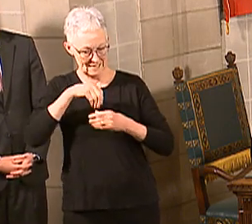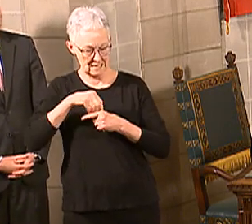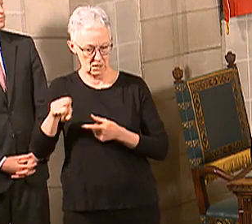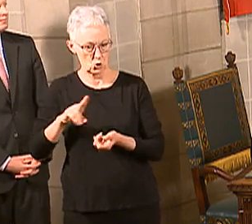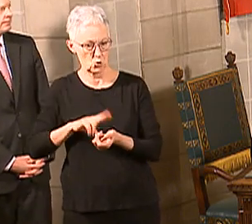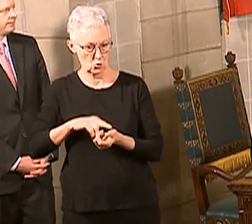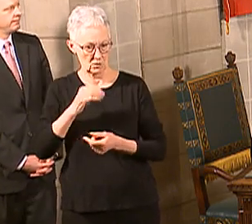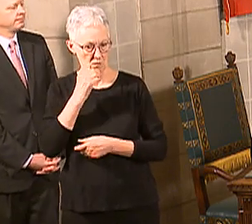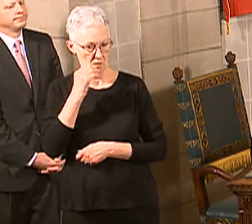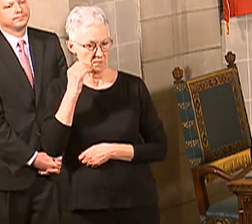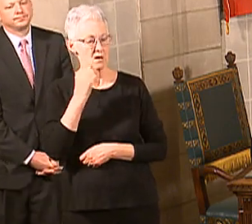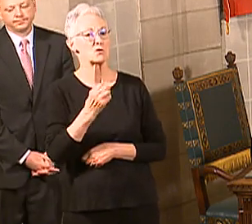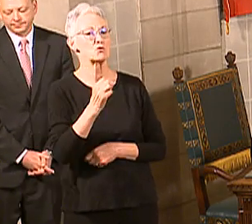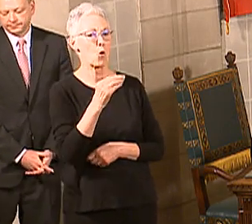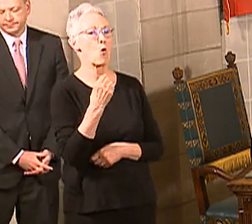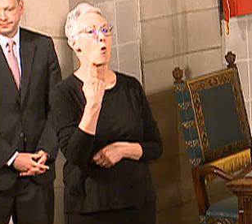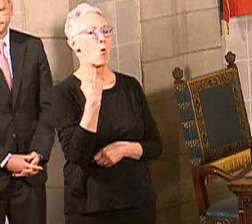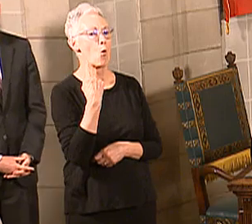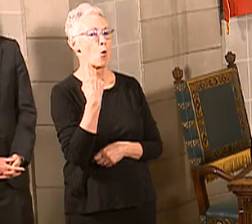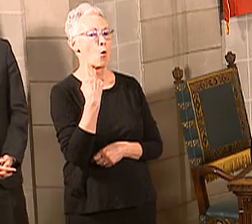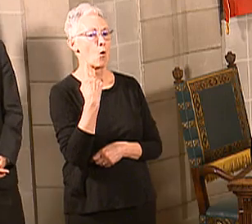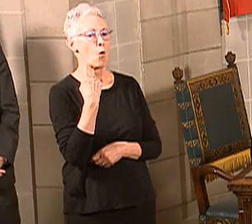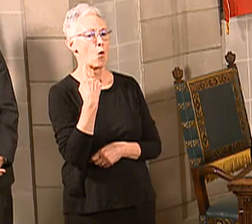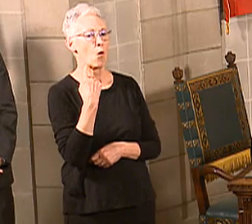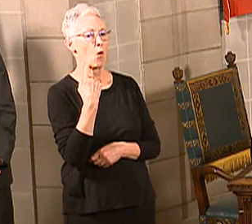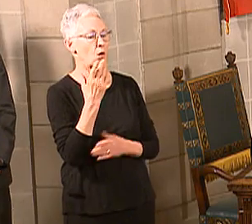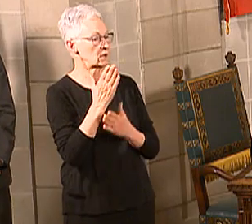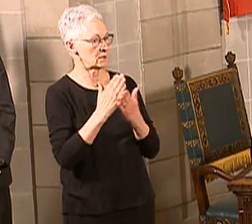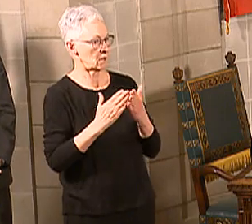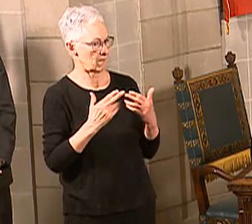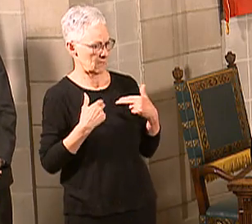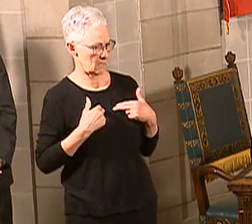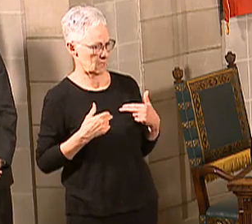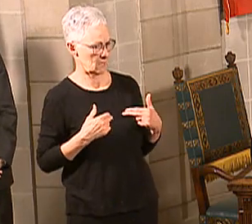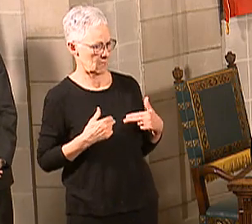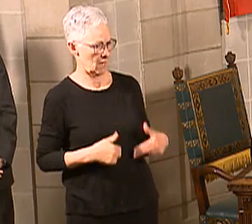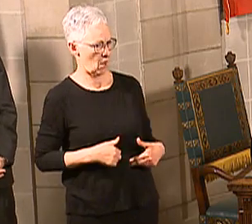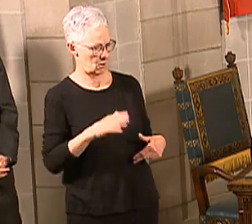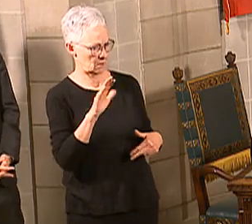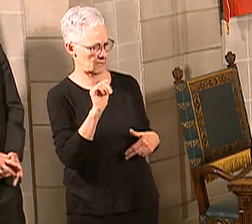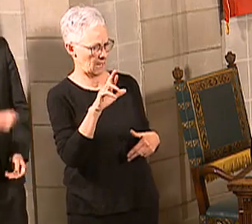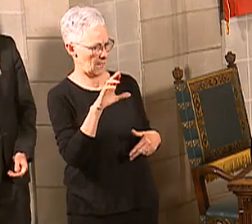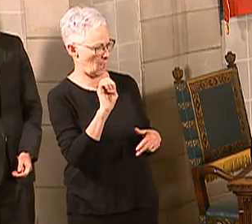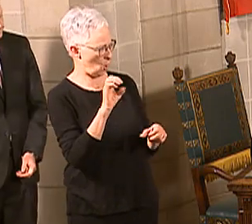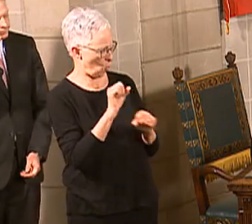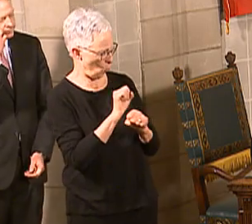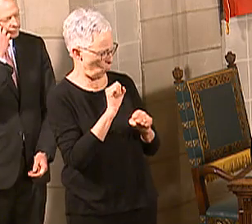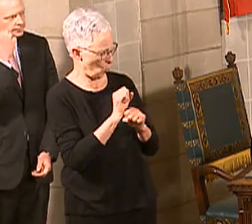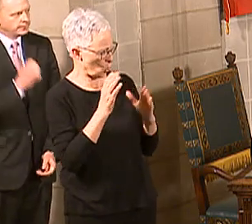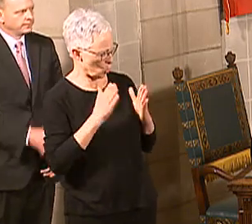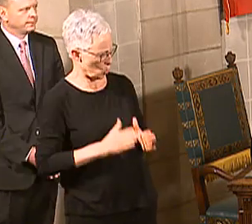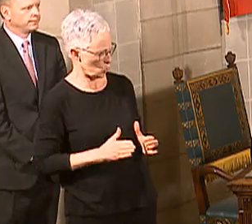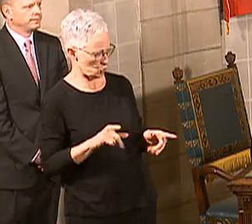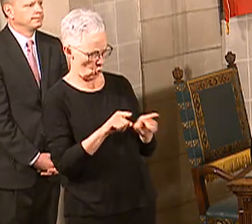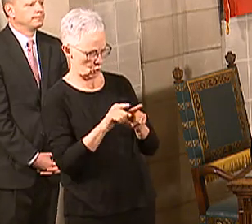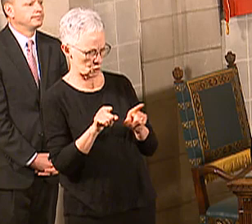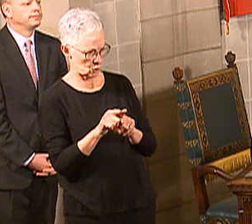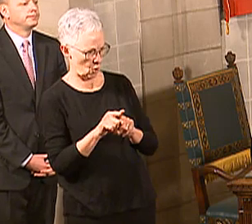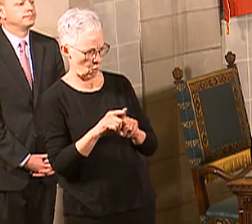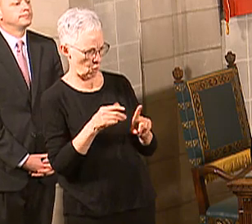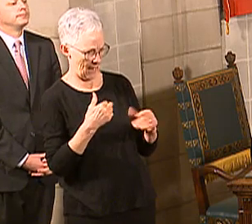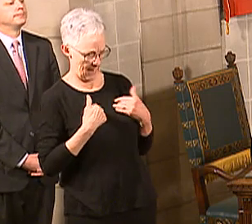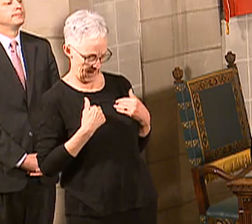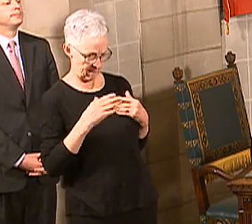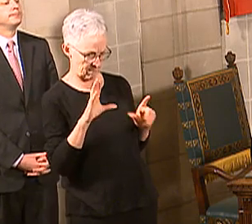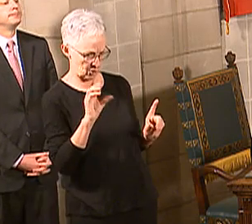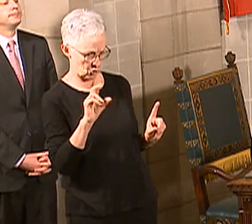facilities, those never residents. Weren't there also? There were... There were... I have some written down